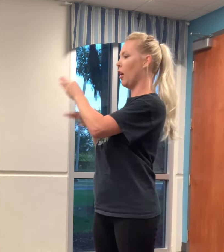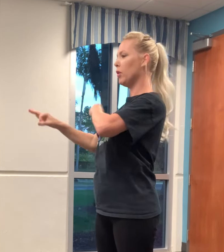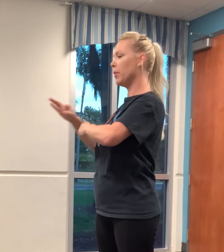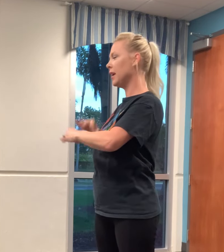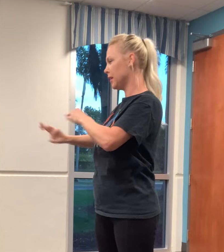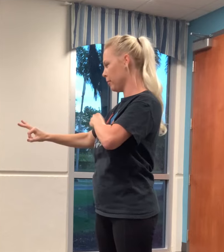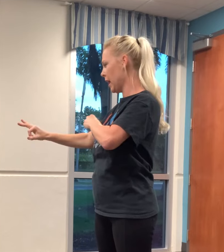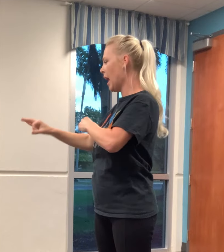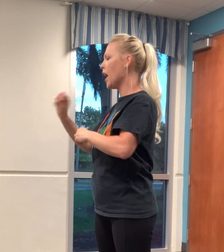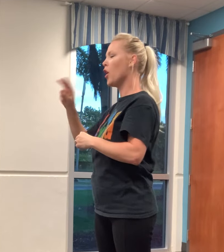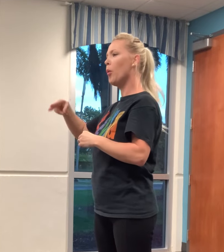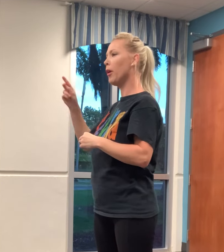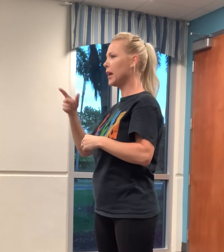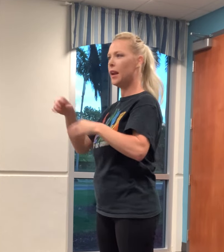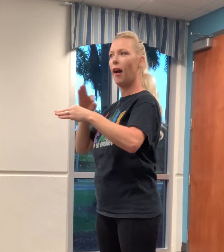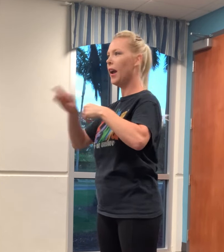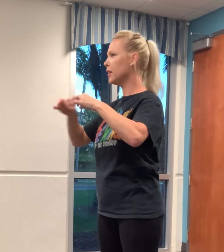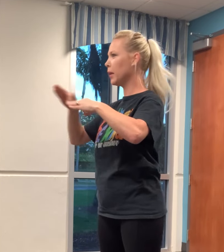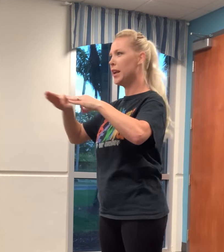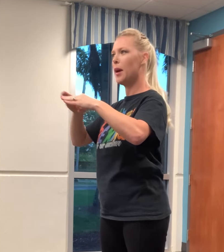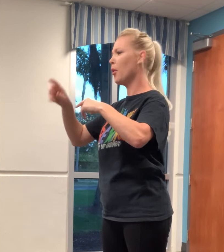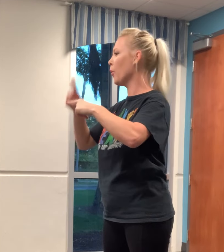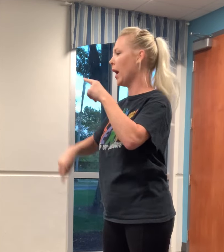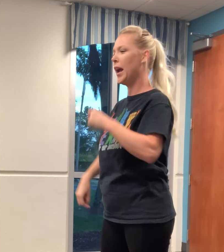replace him. And Oprah cannot explain him away.